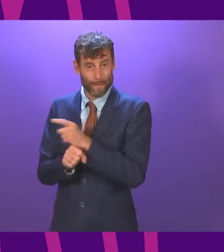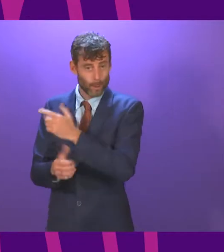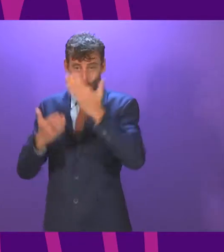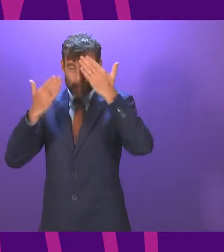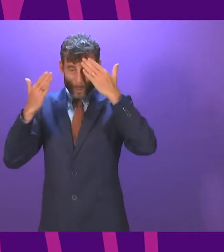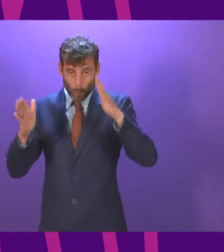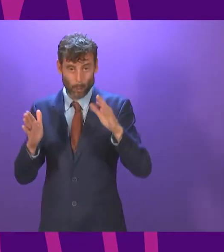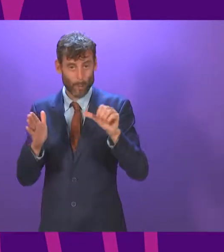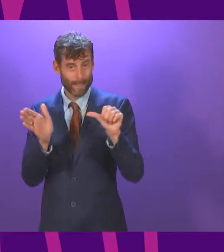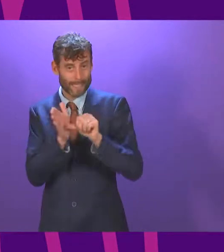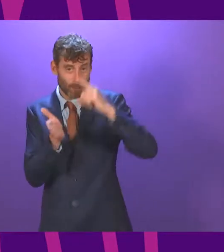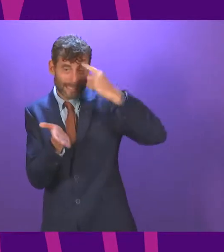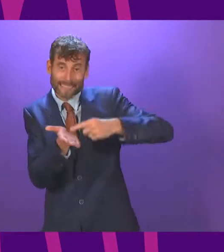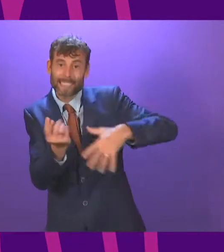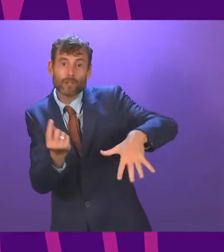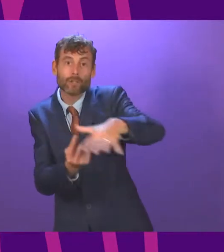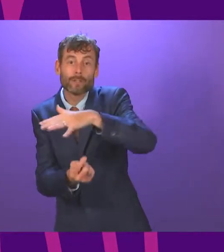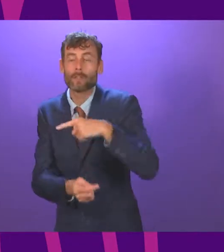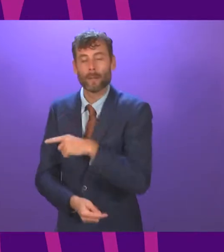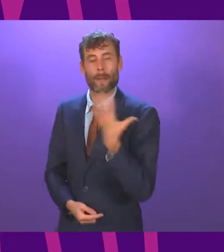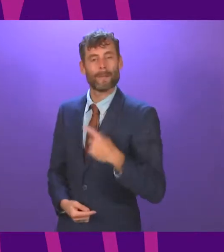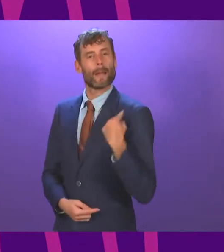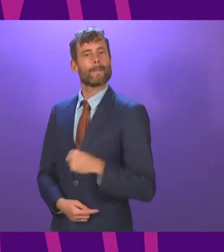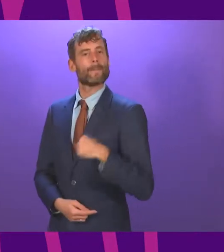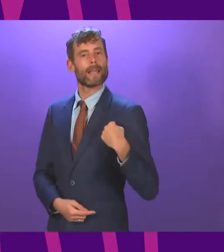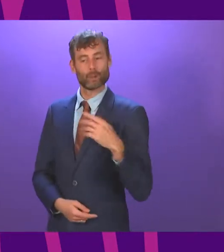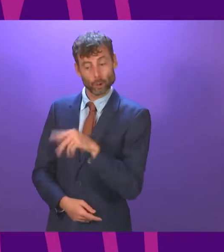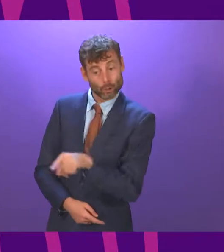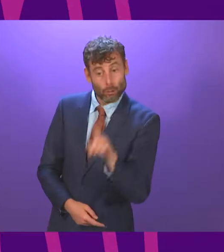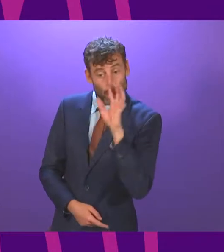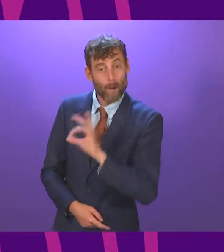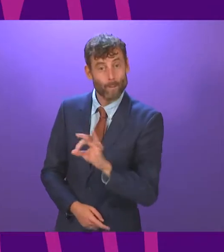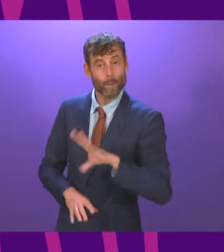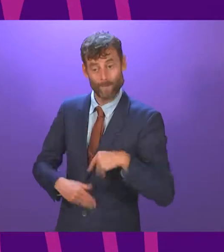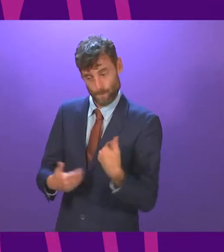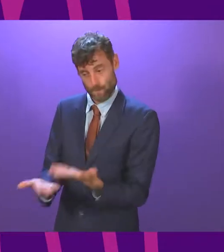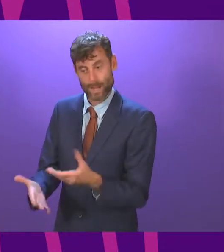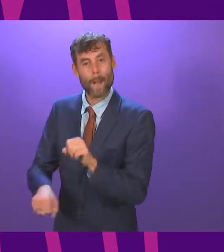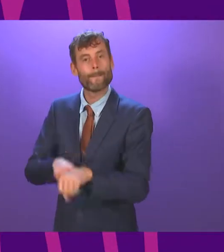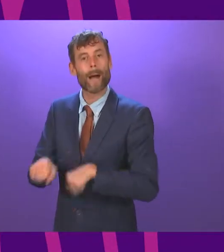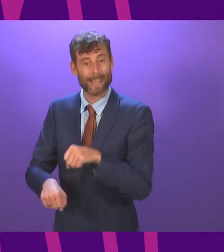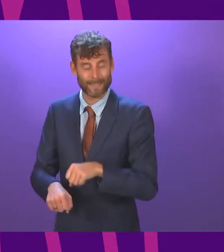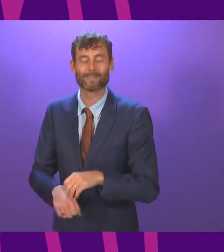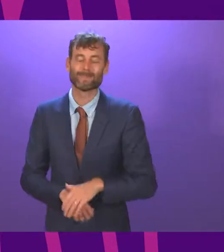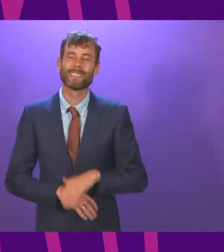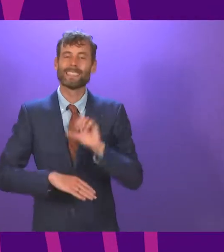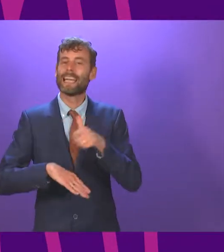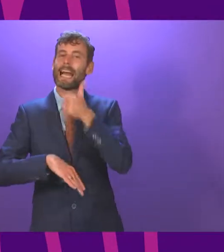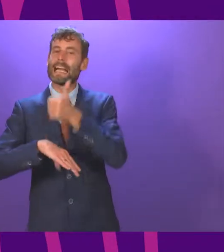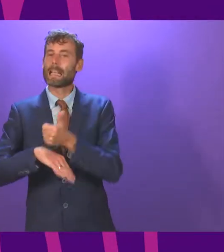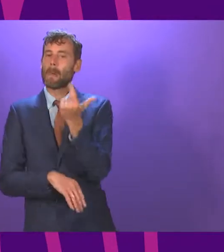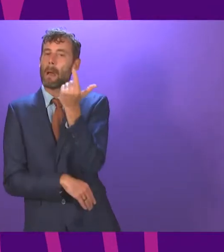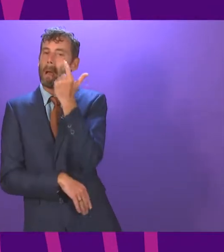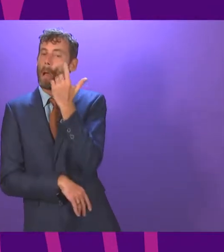And the pledge on free bikes to children in Scotland who need them, what was the reality? A pilot where councils